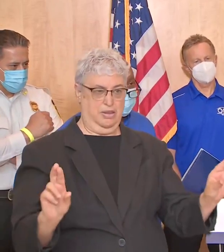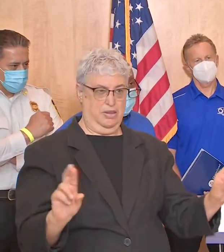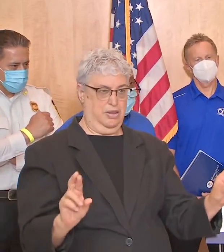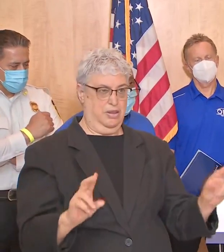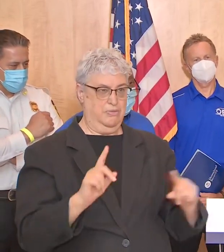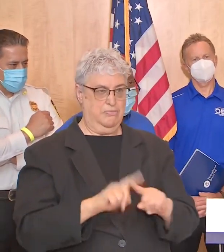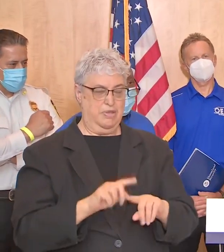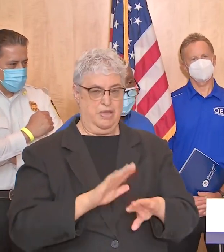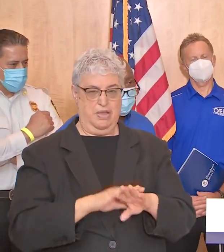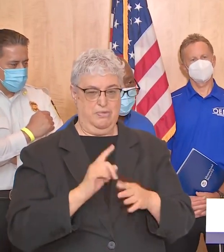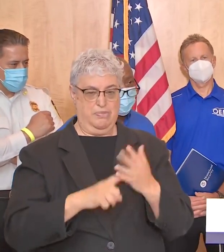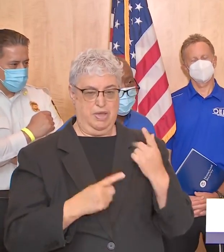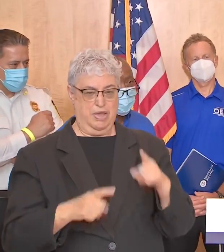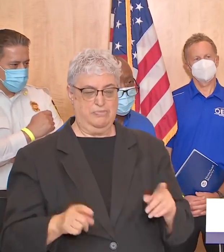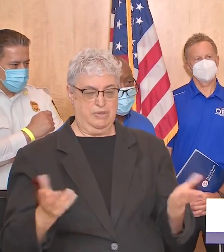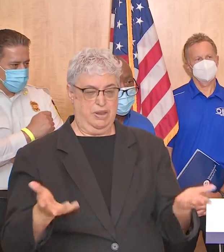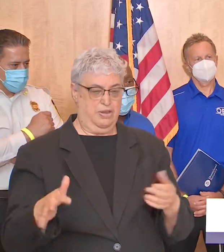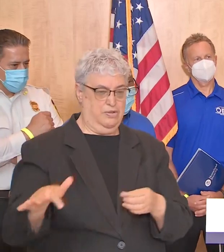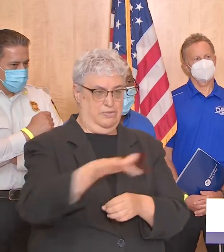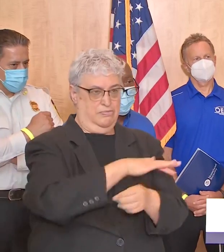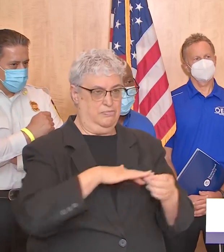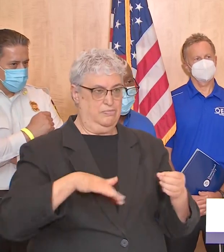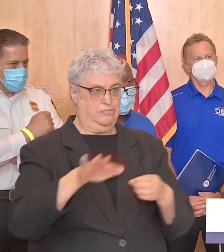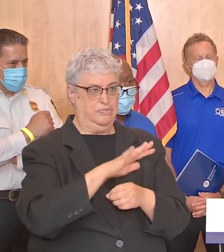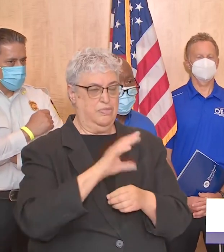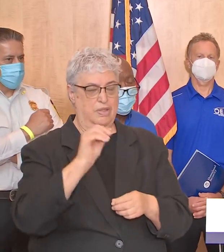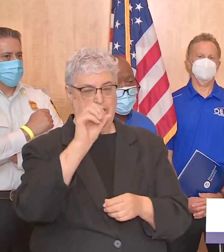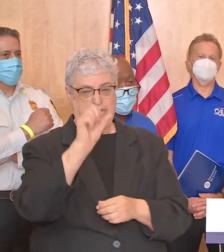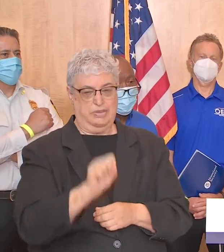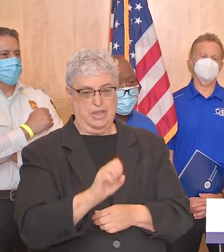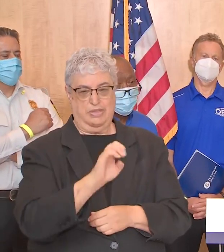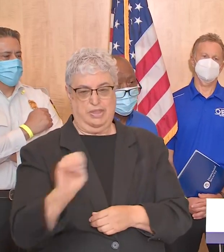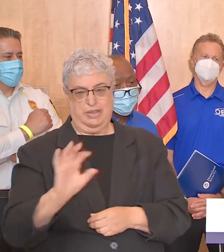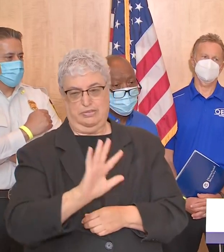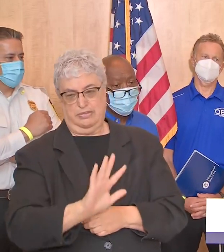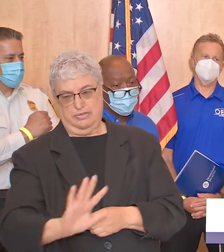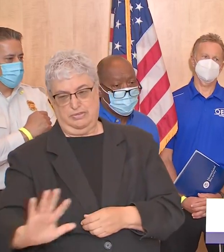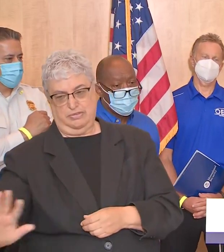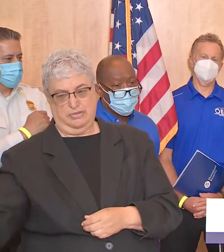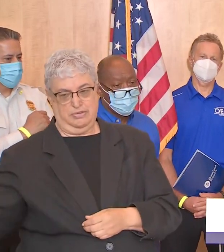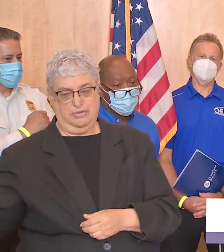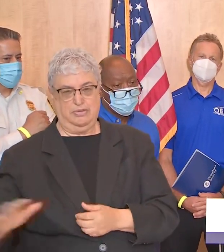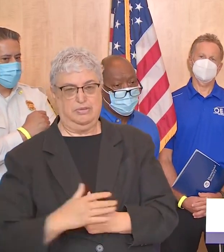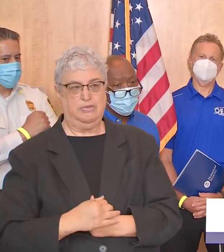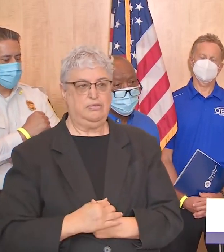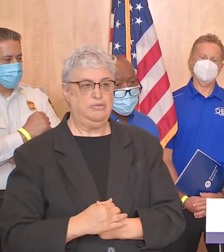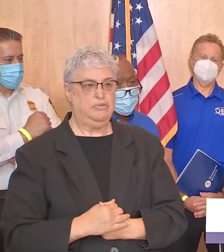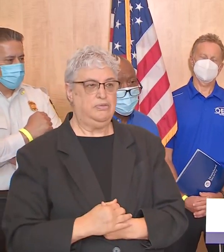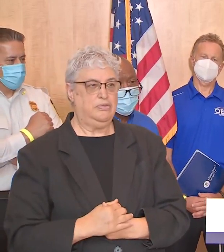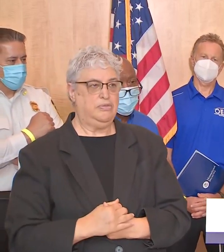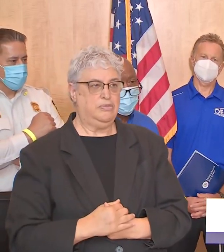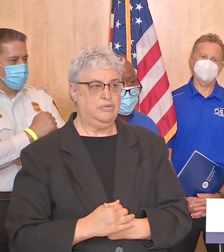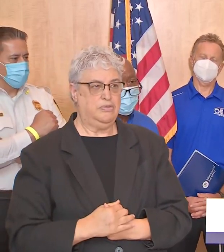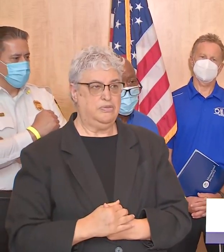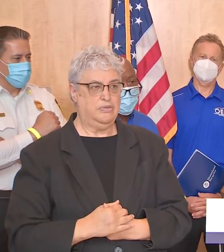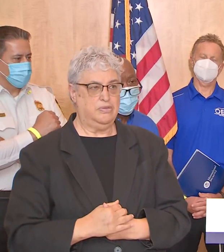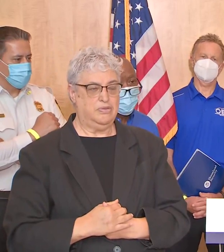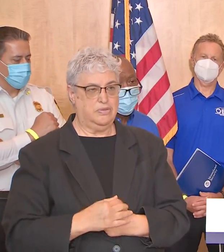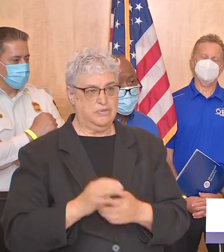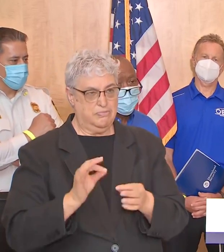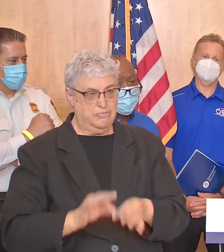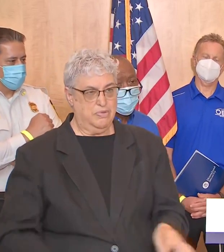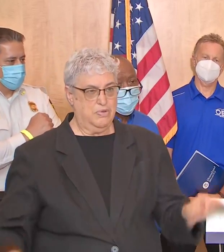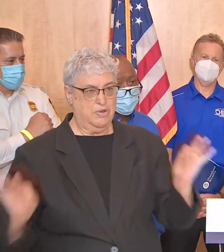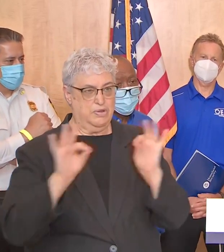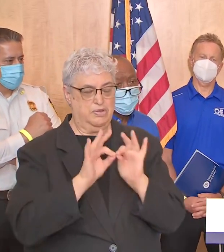what impact would hit this area and the entire southeast region in addition it's important to note that